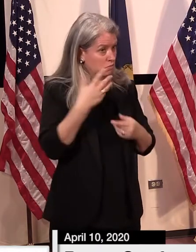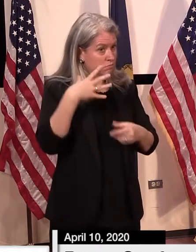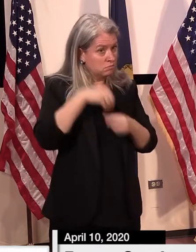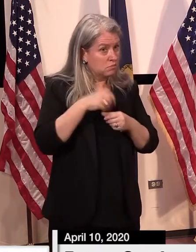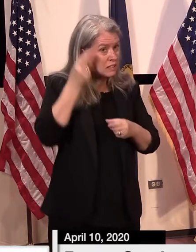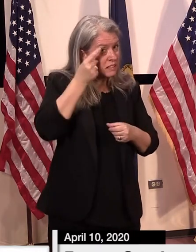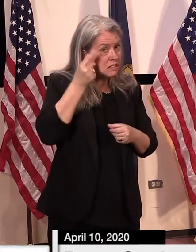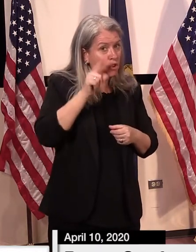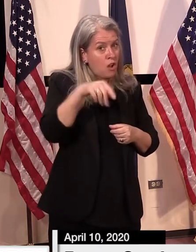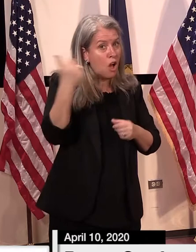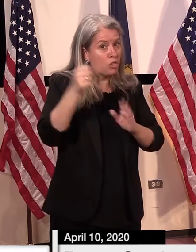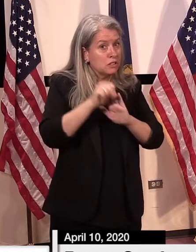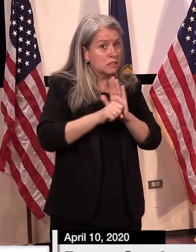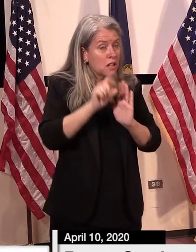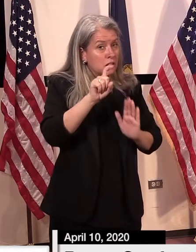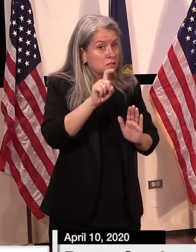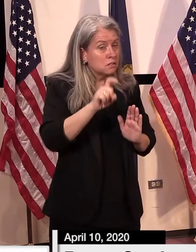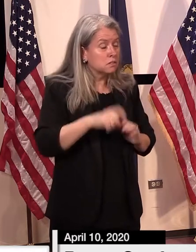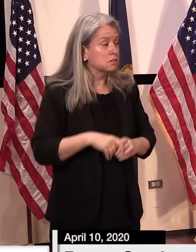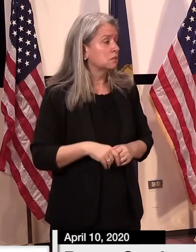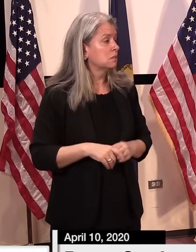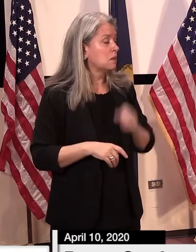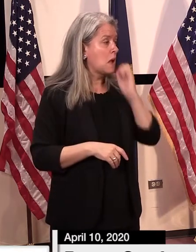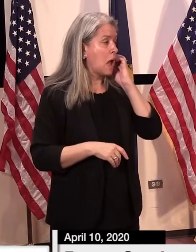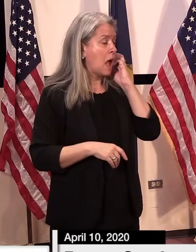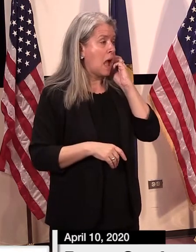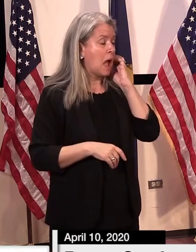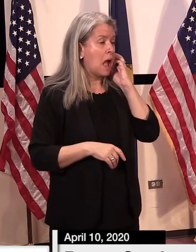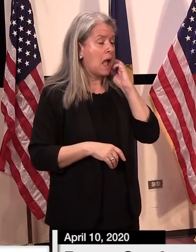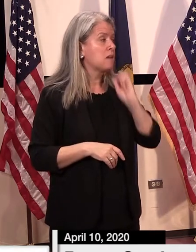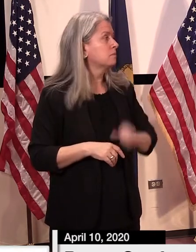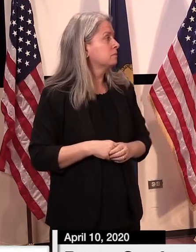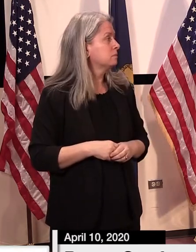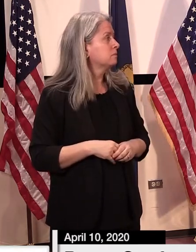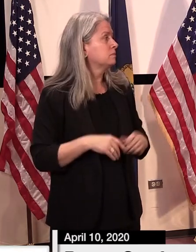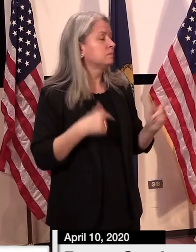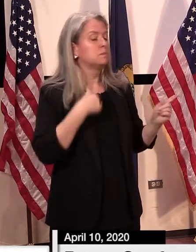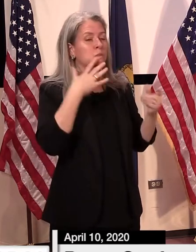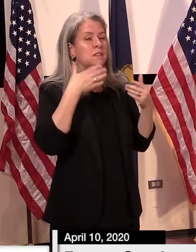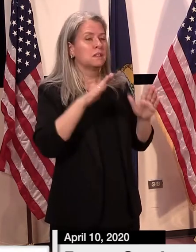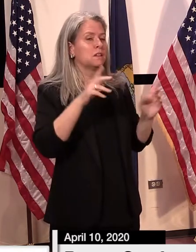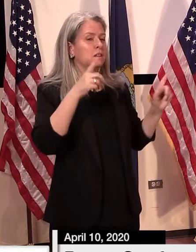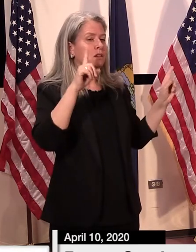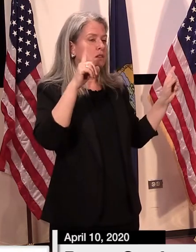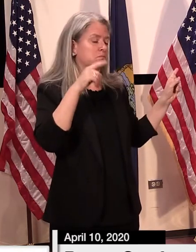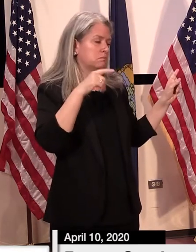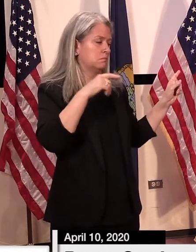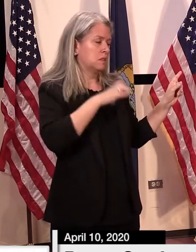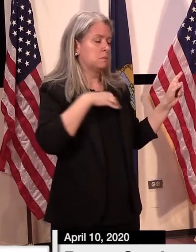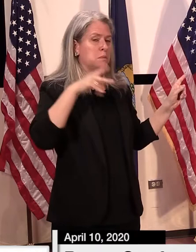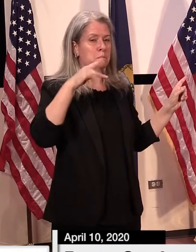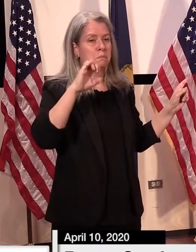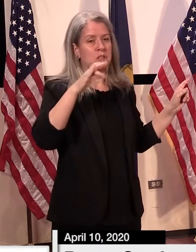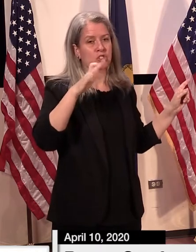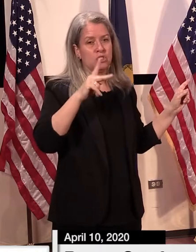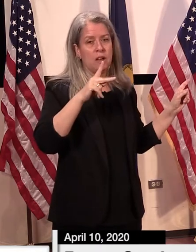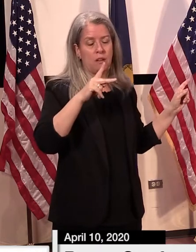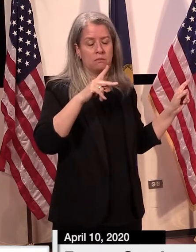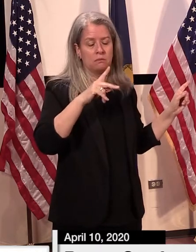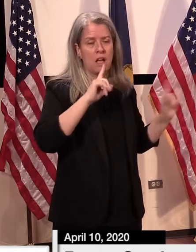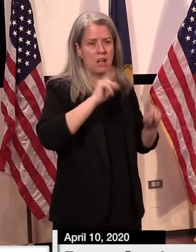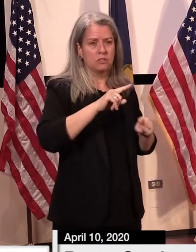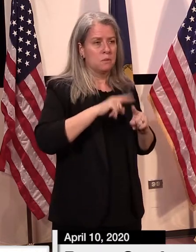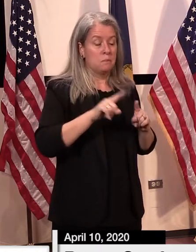I'll let Commissioner Pichak answer the question in further detail, but I would say yes.